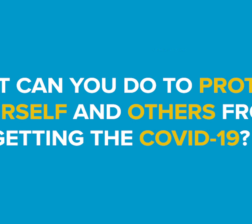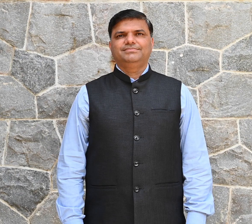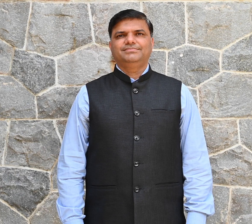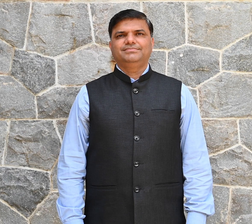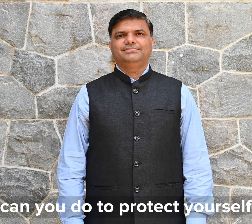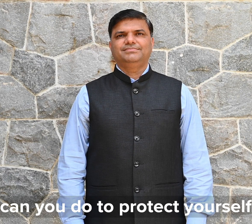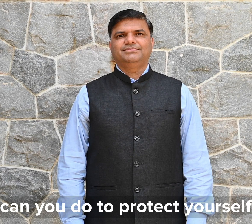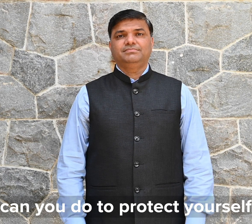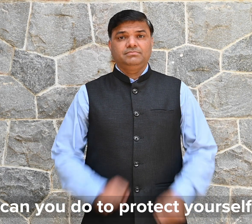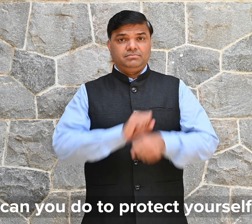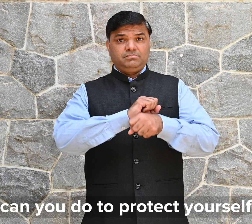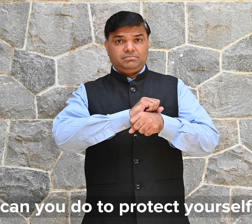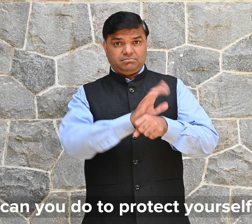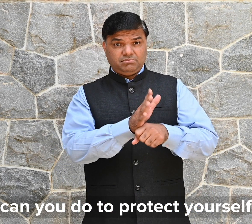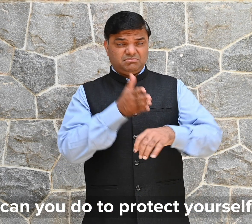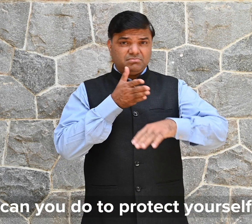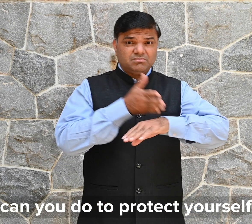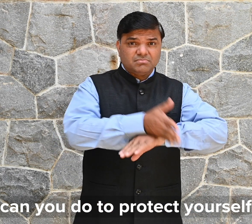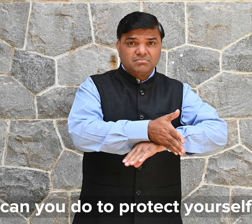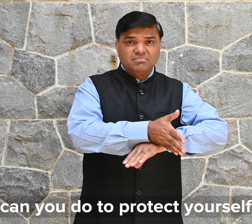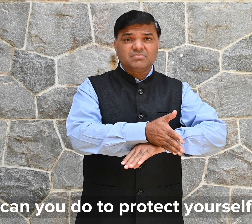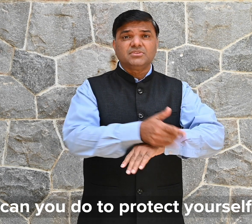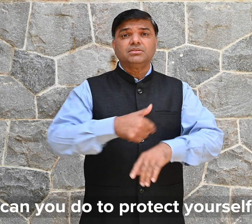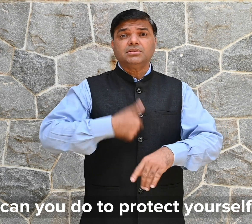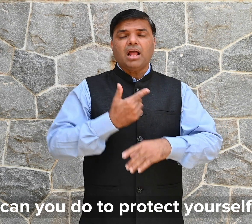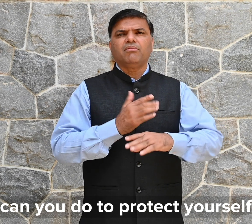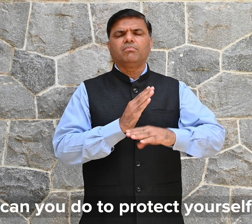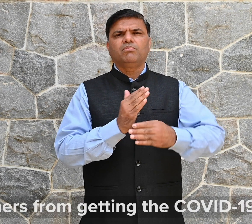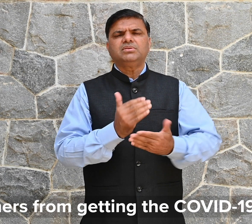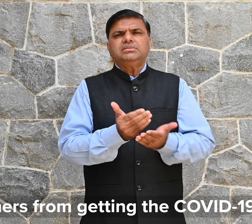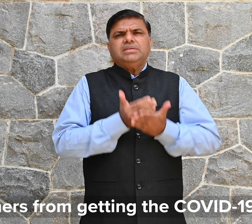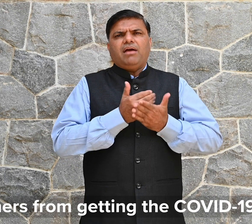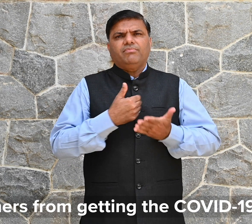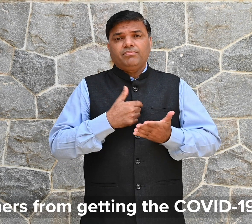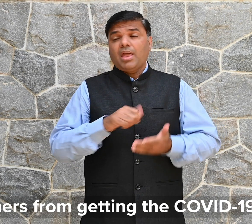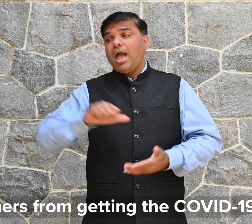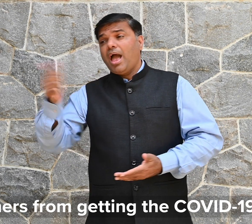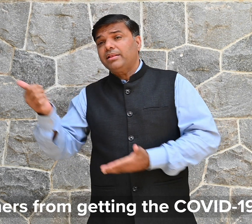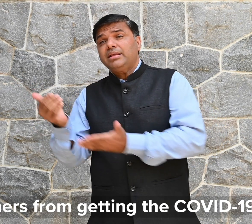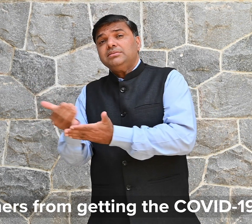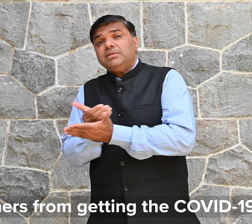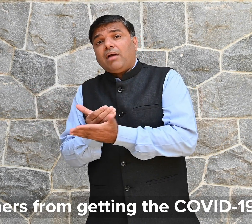What can you do to protect yourself and others from getting COVID-19?